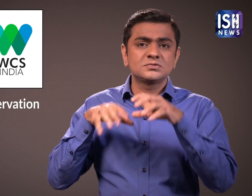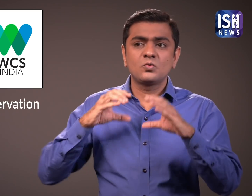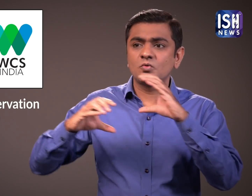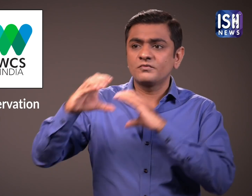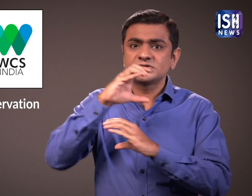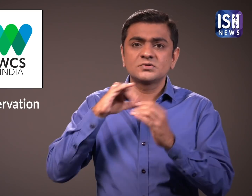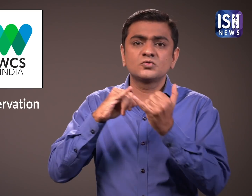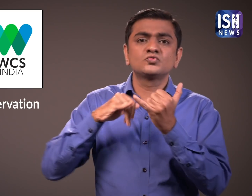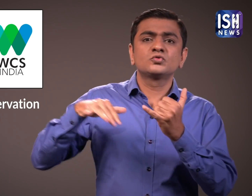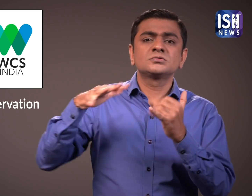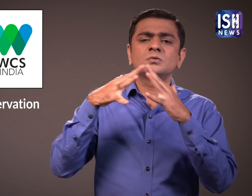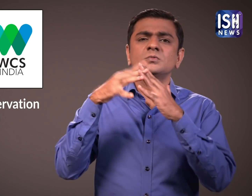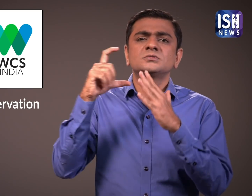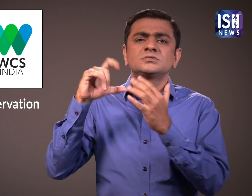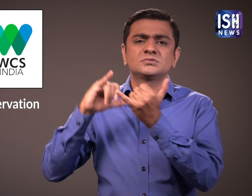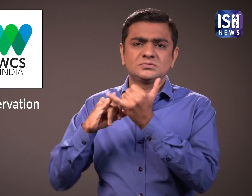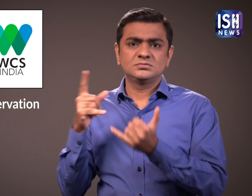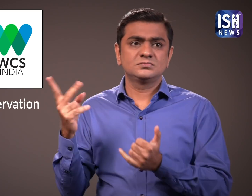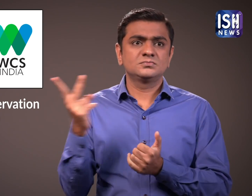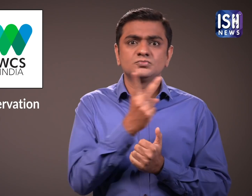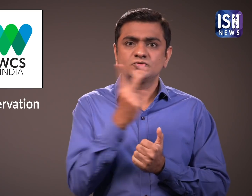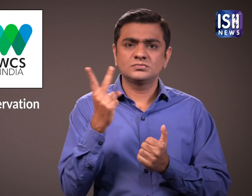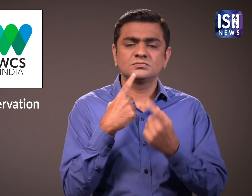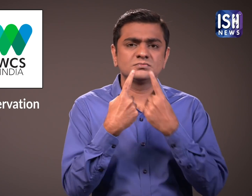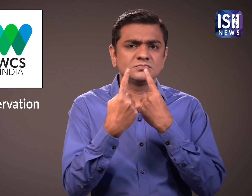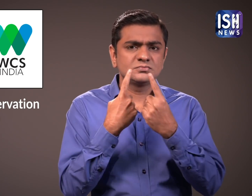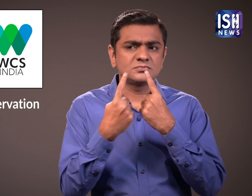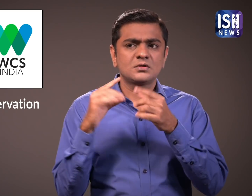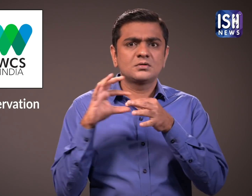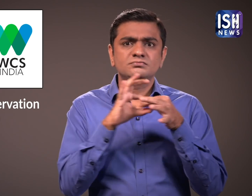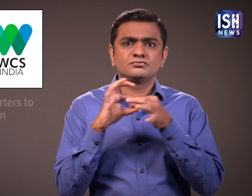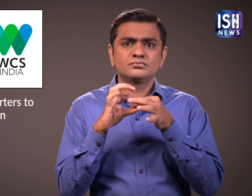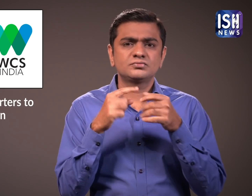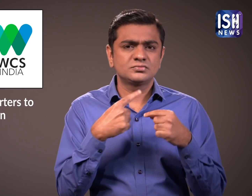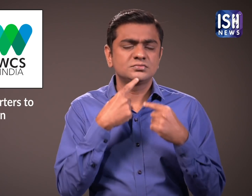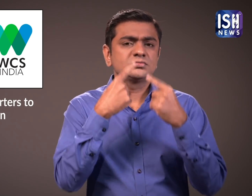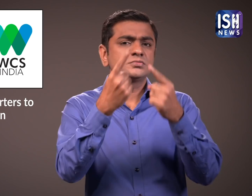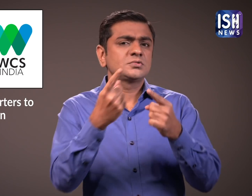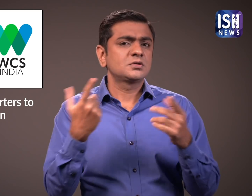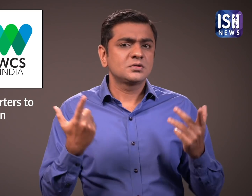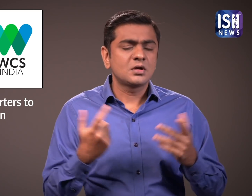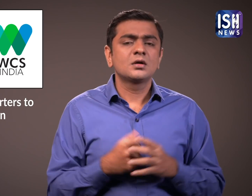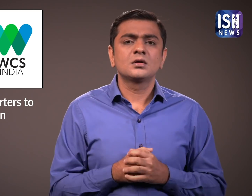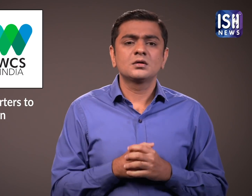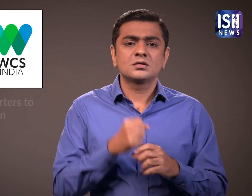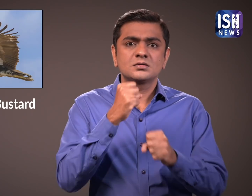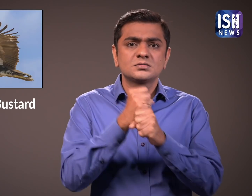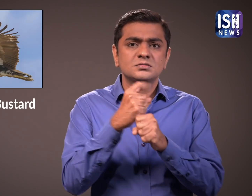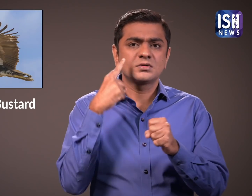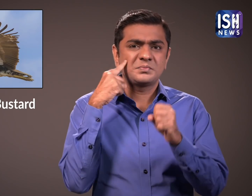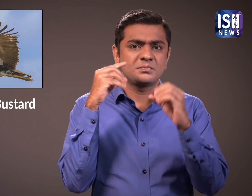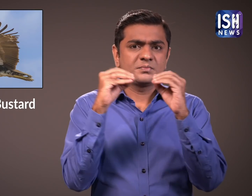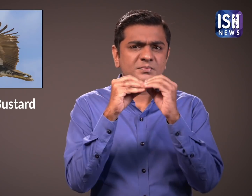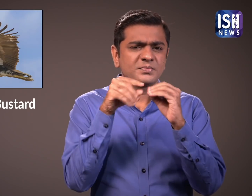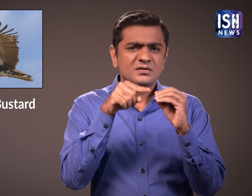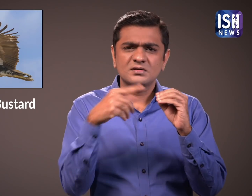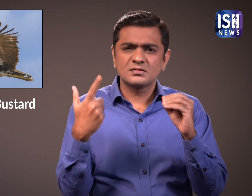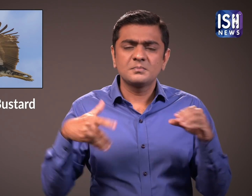Wildlife Conservation Society the WCS India, said that, Many Great Indian Bustard